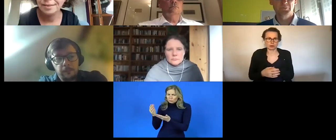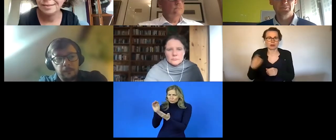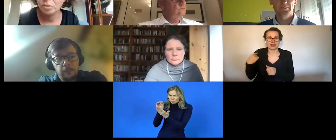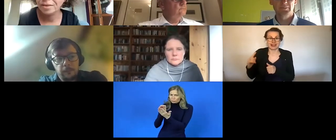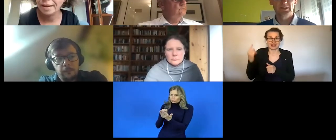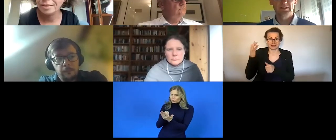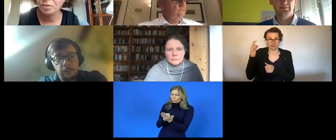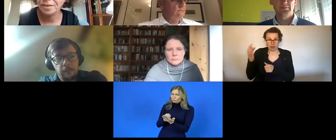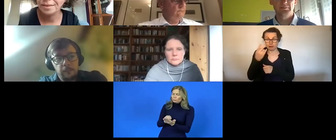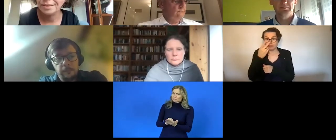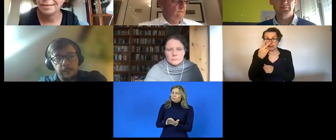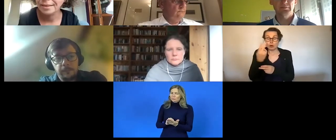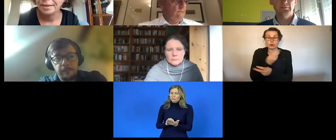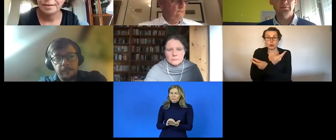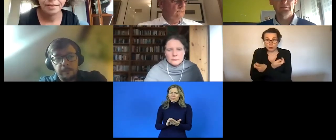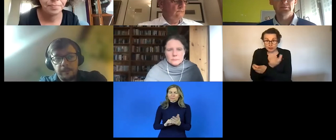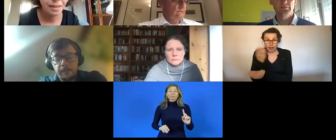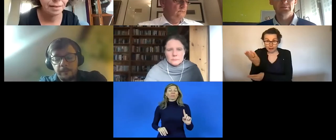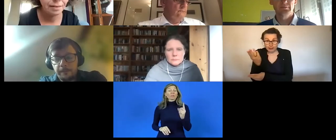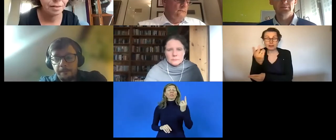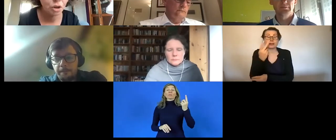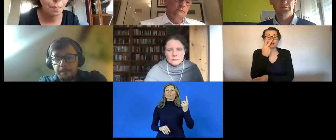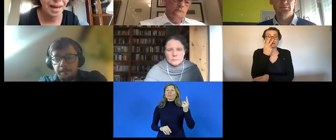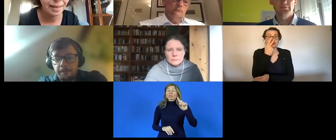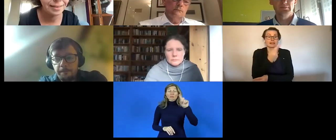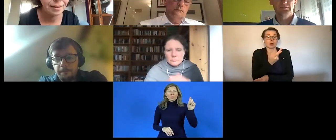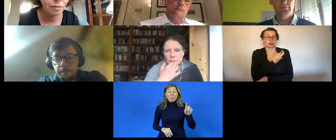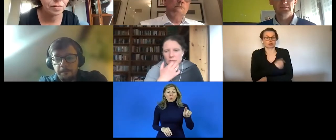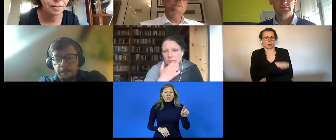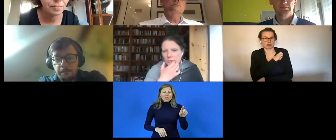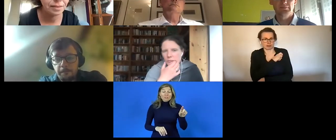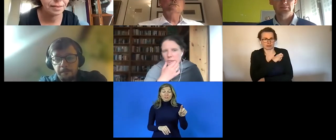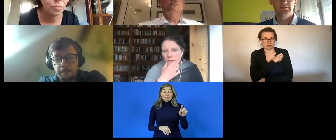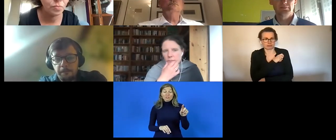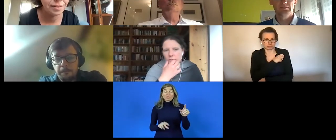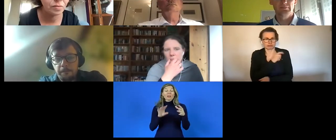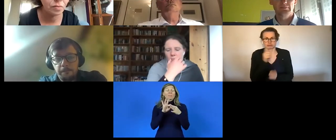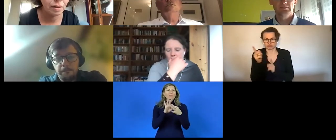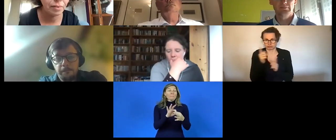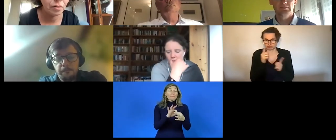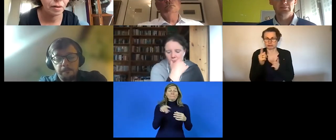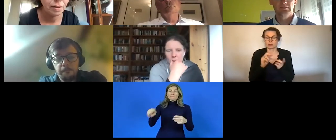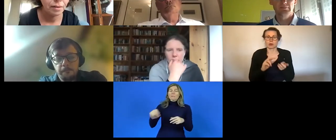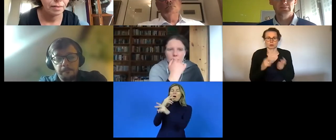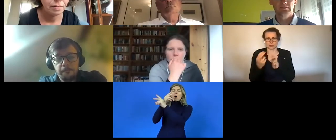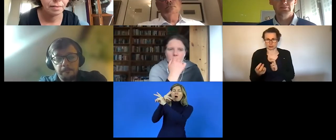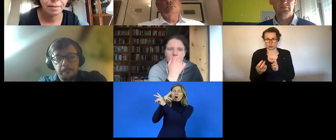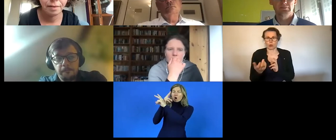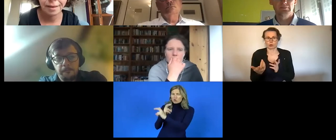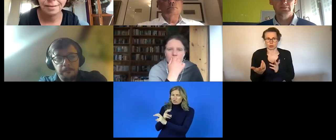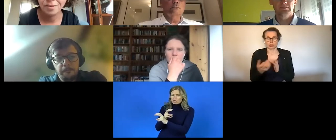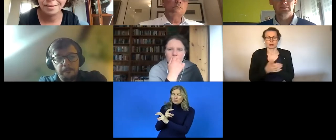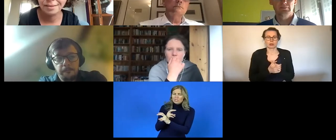and the first question was what the situation in austria and in spain